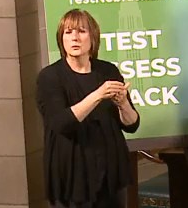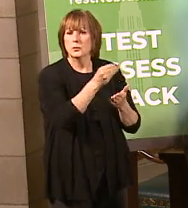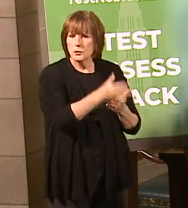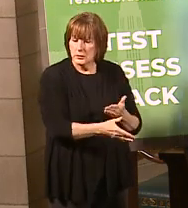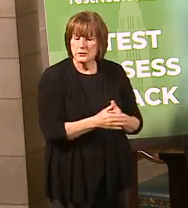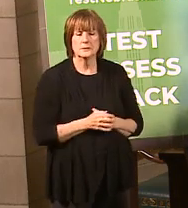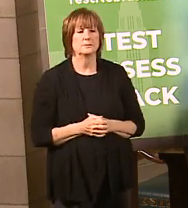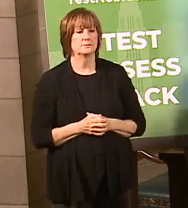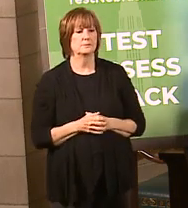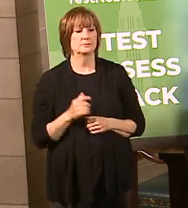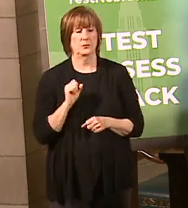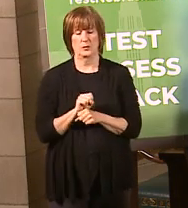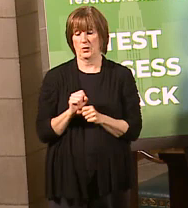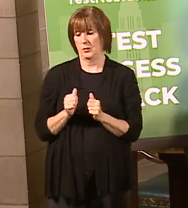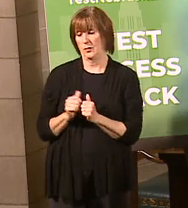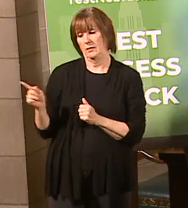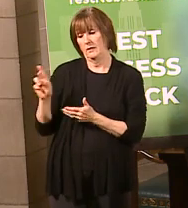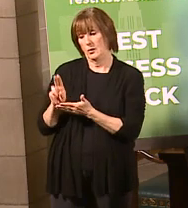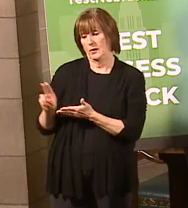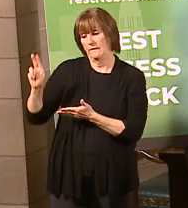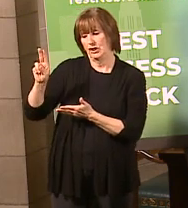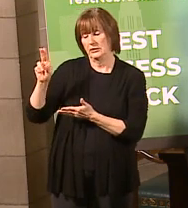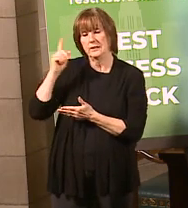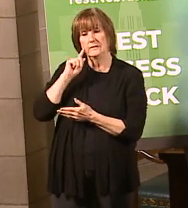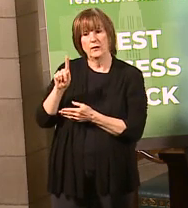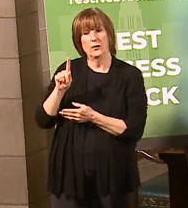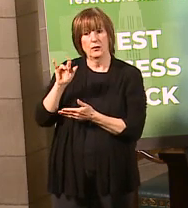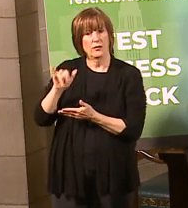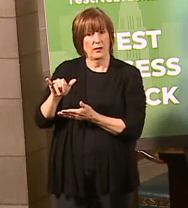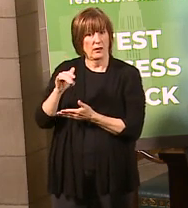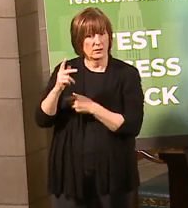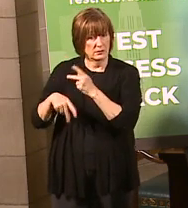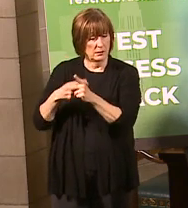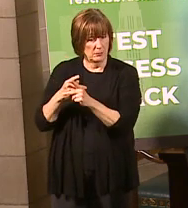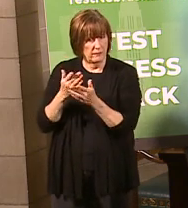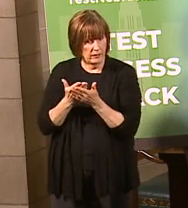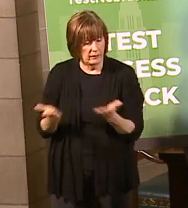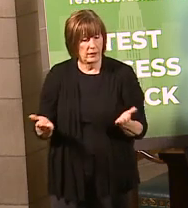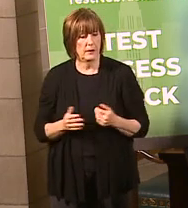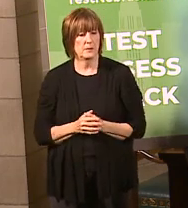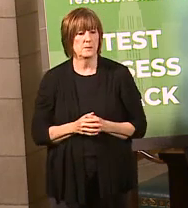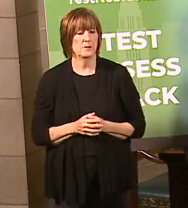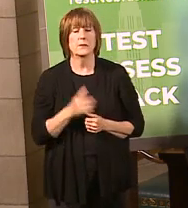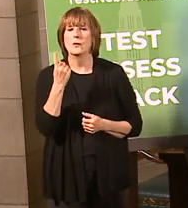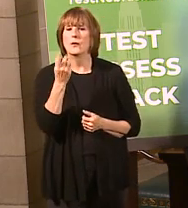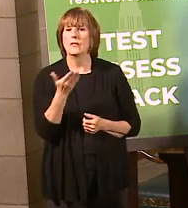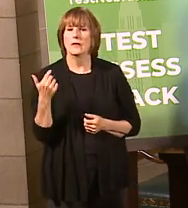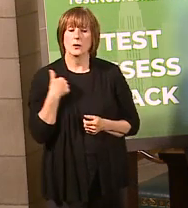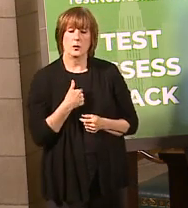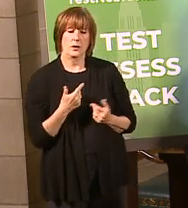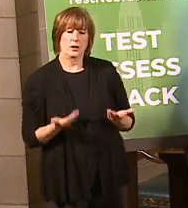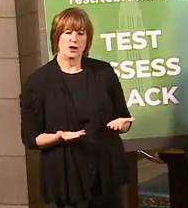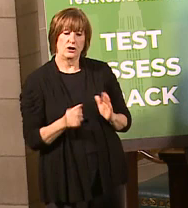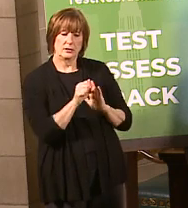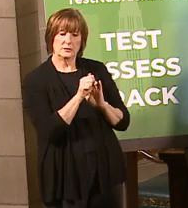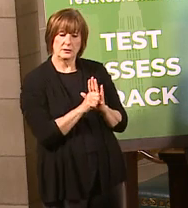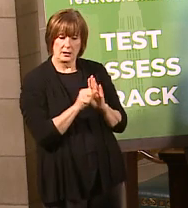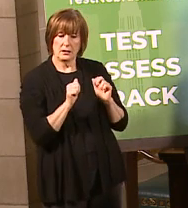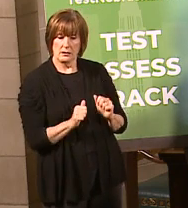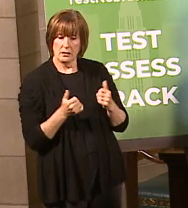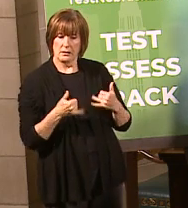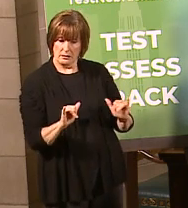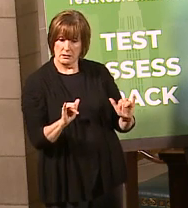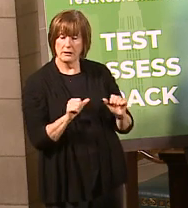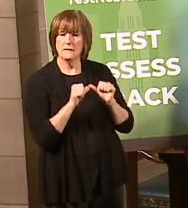be, you working with the University of Nebraska with regards to those things. I think that one of the things that we can do at the state is continue to